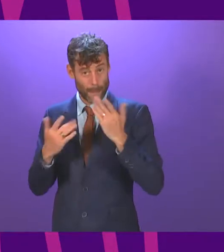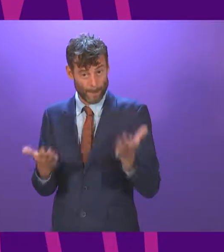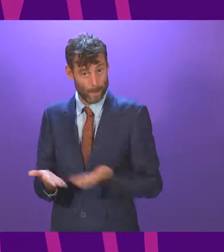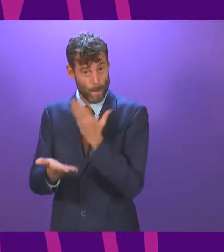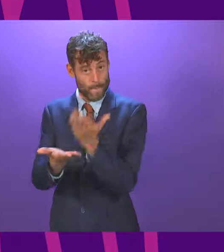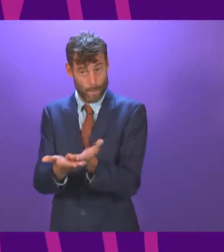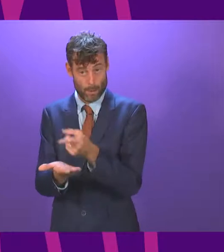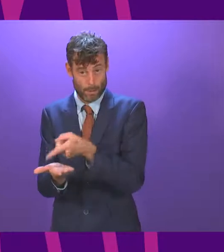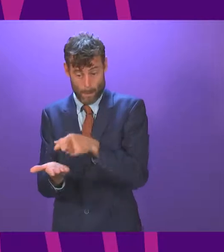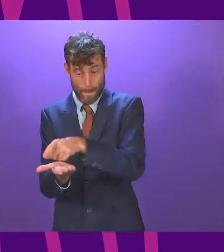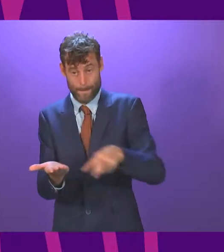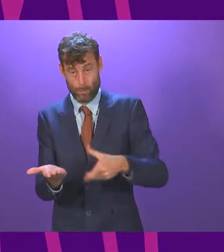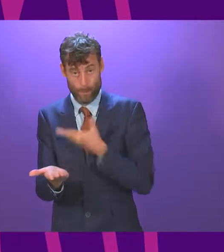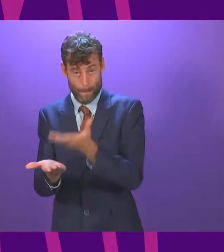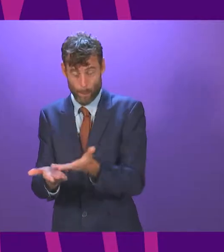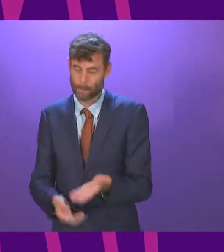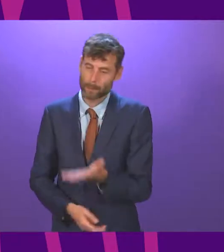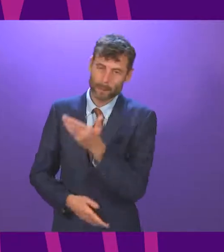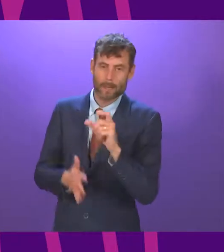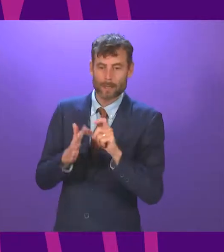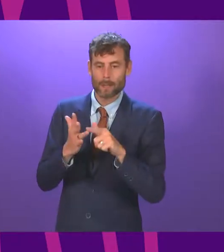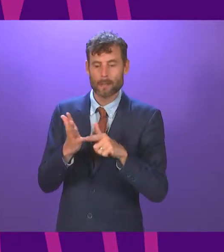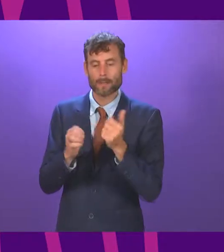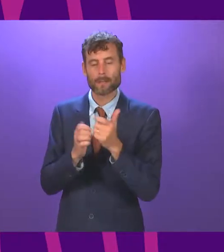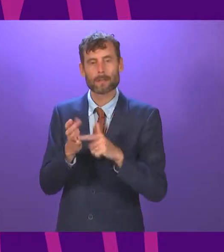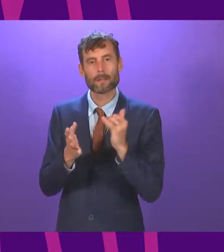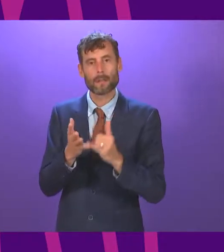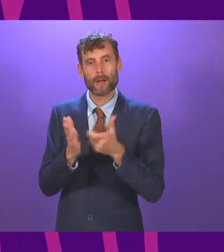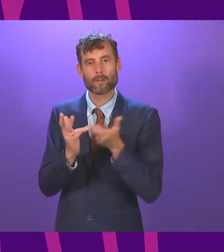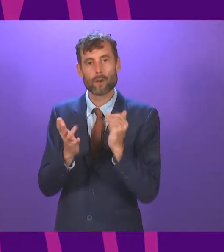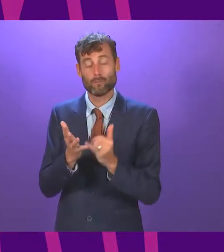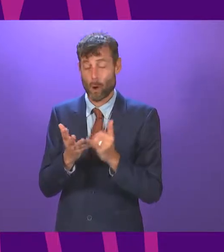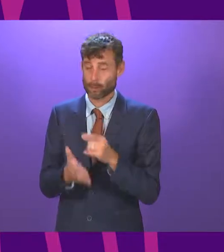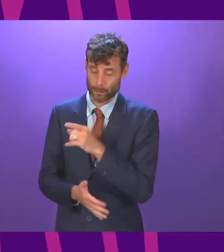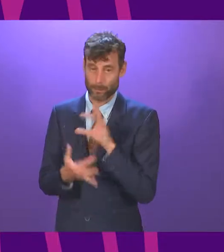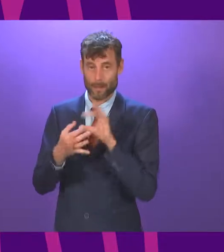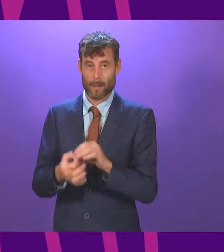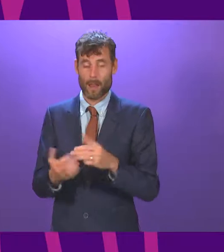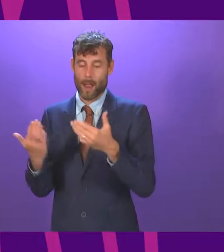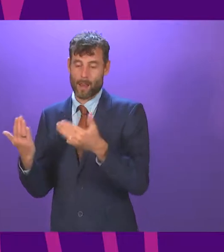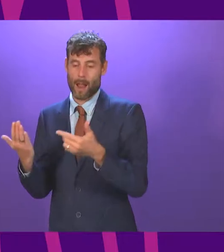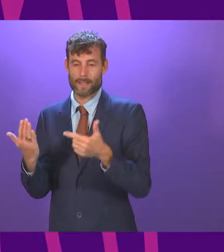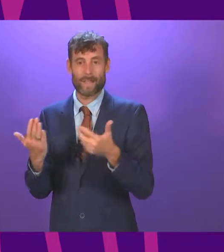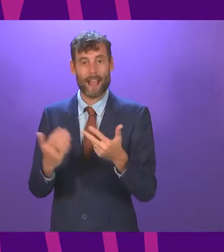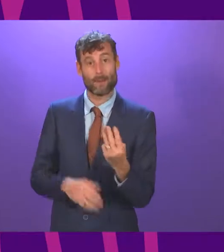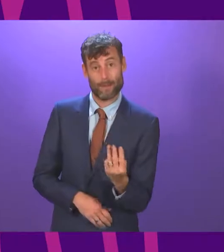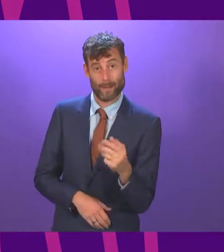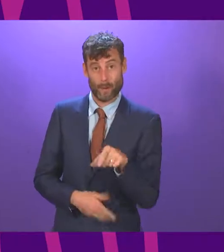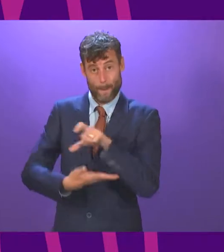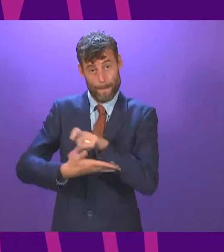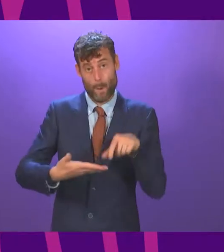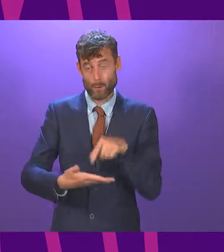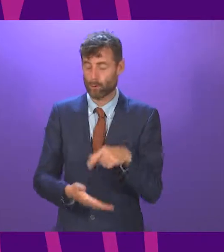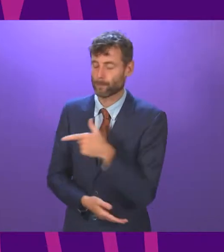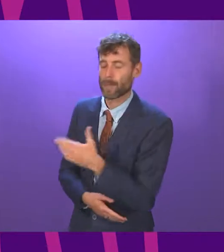Thank you very much indeed. I now call on Douglas Ross to speak to Move Amendment 978.3. Mr Ross, you have around nine minutes. Thank you. you very much